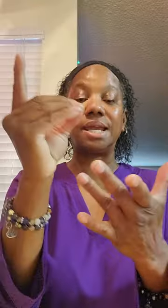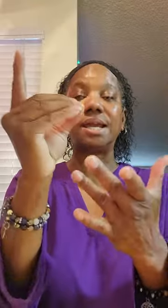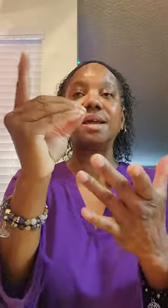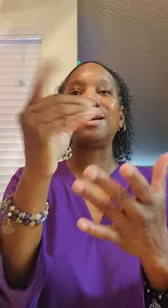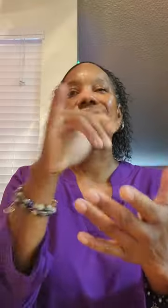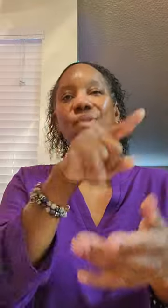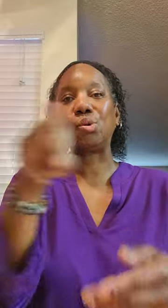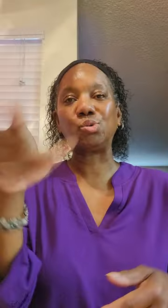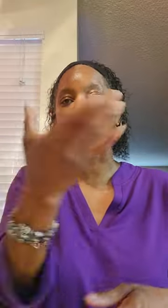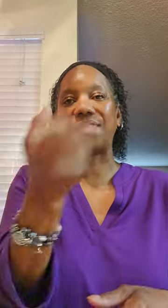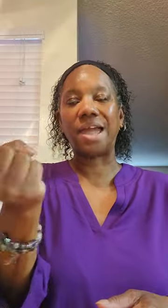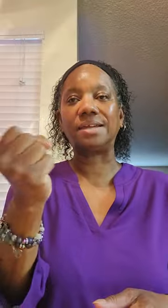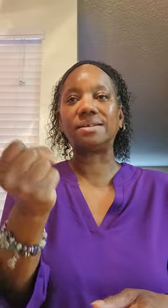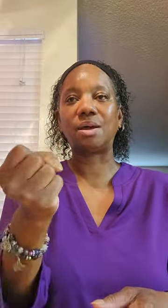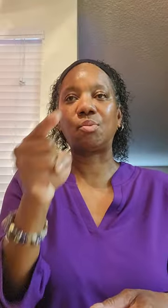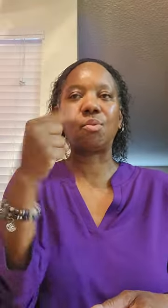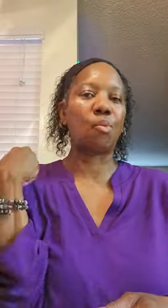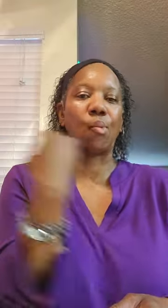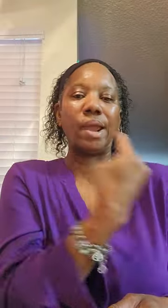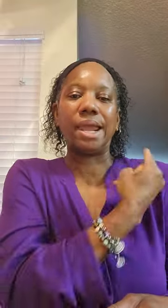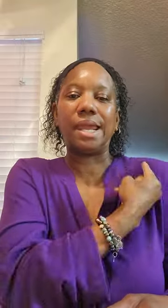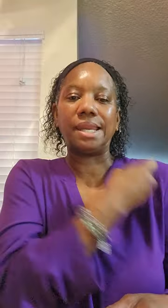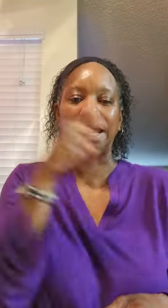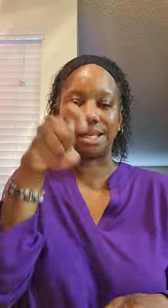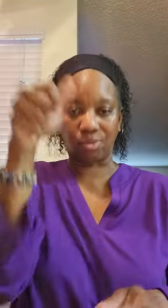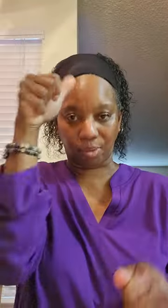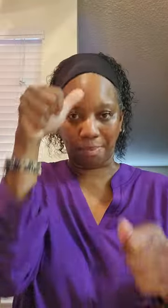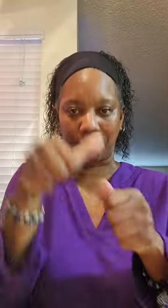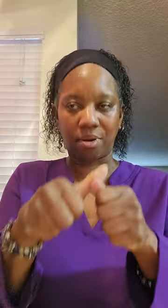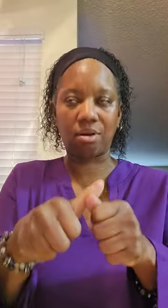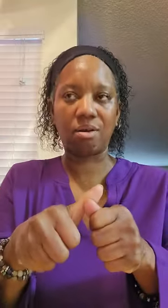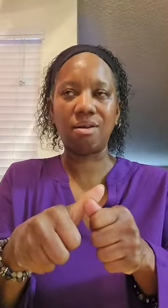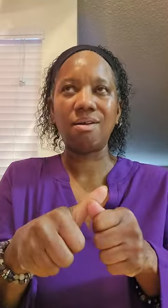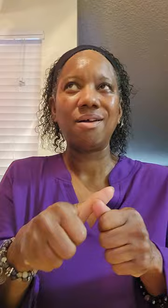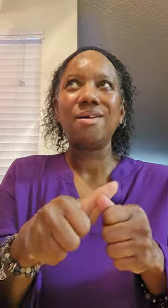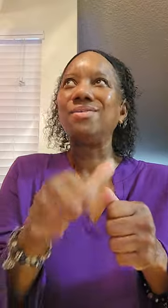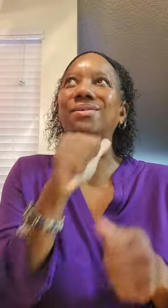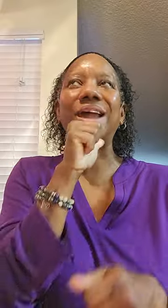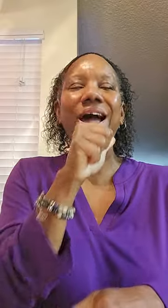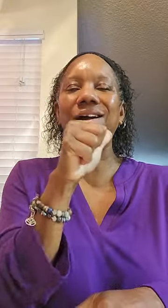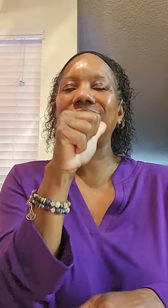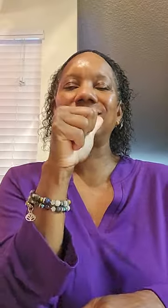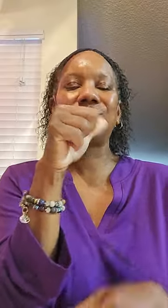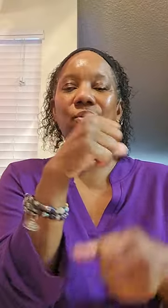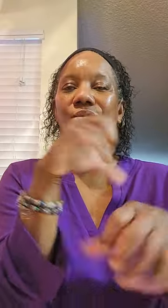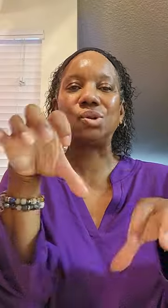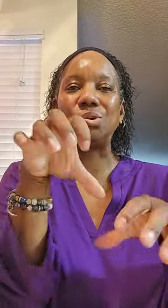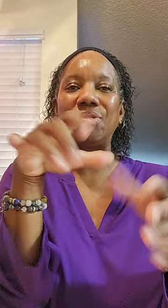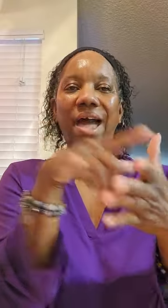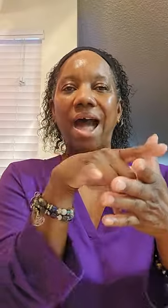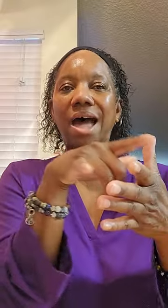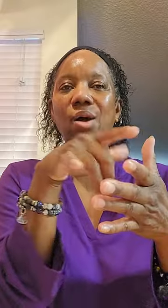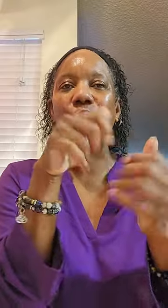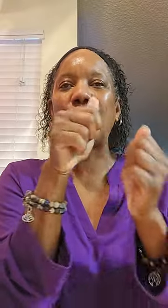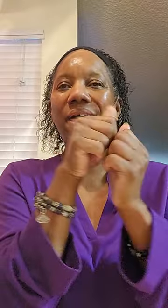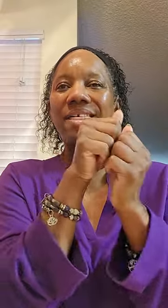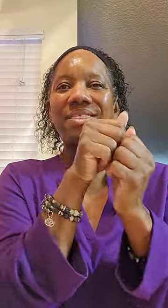And those are things that we need to remember. You're not going to do that with,